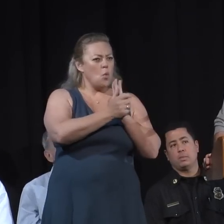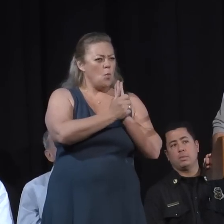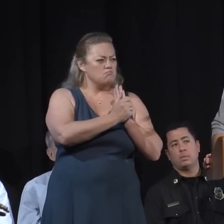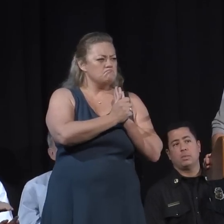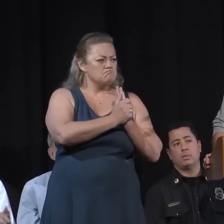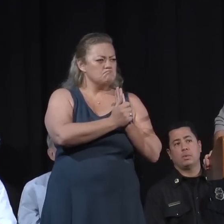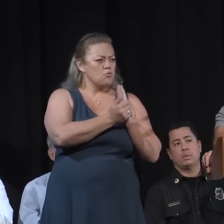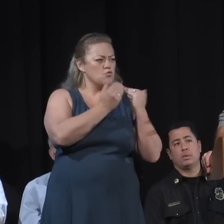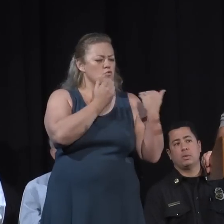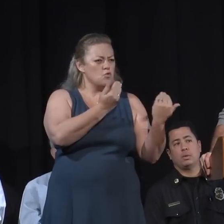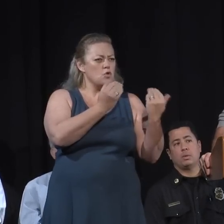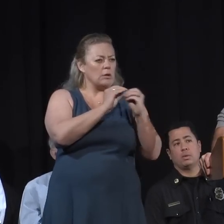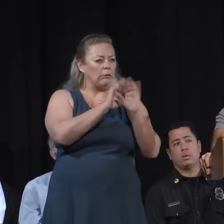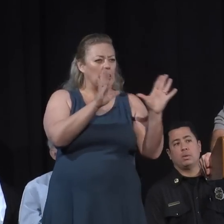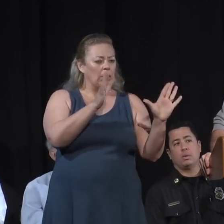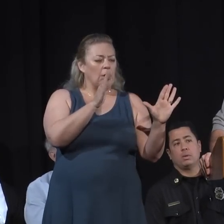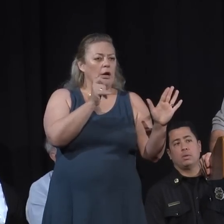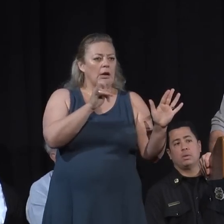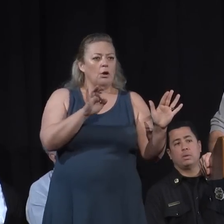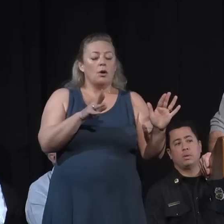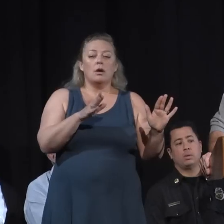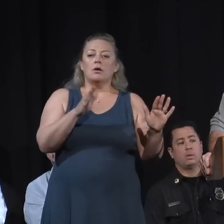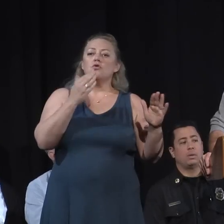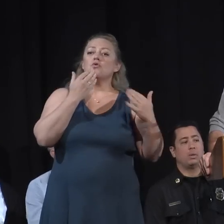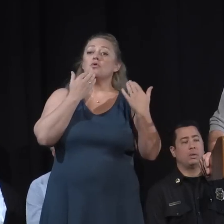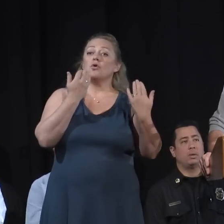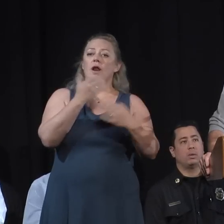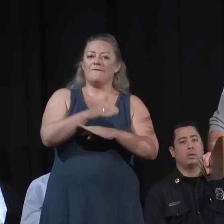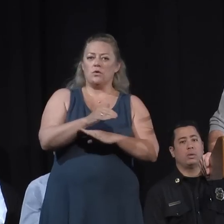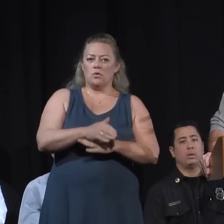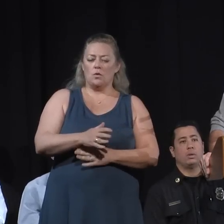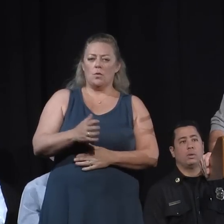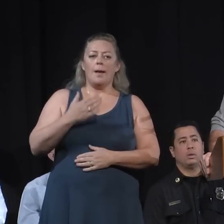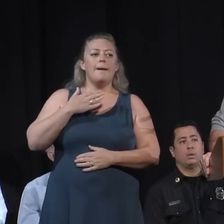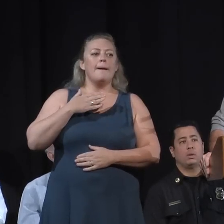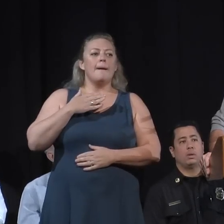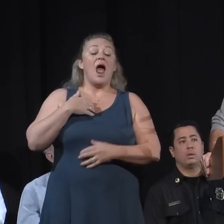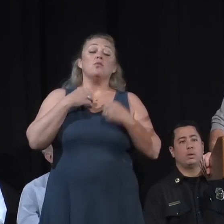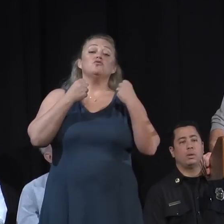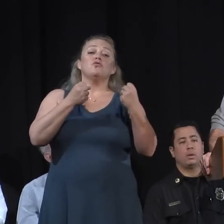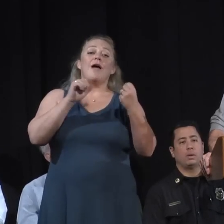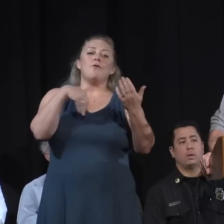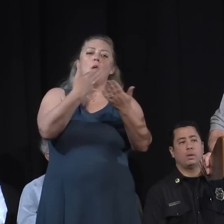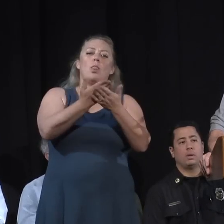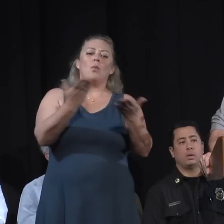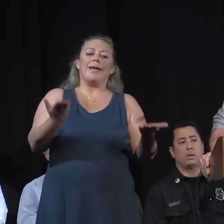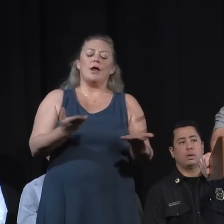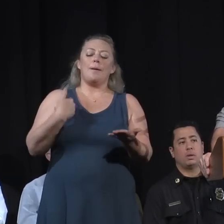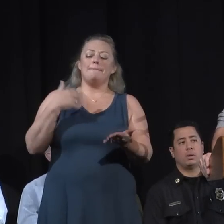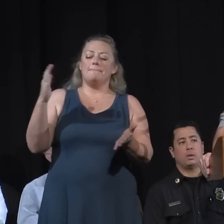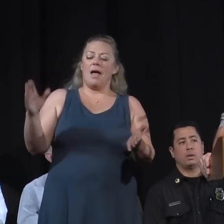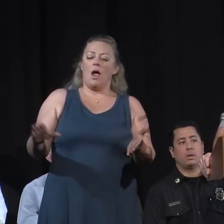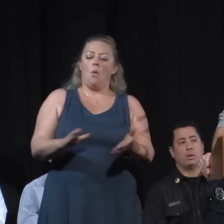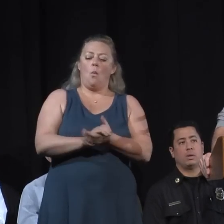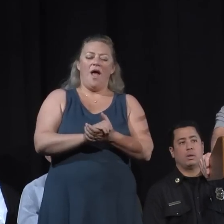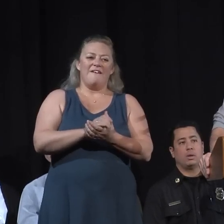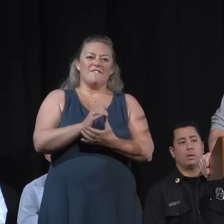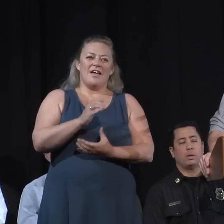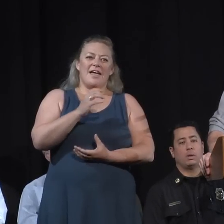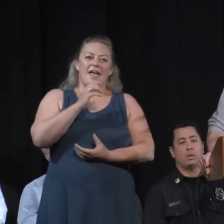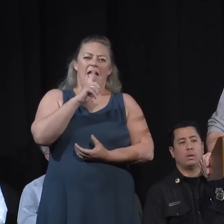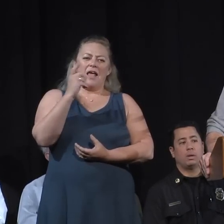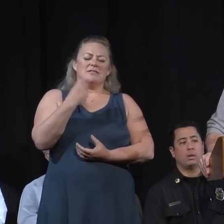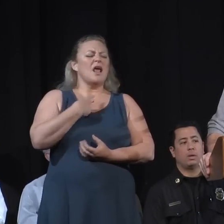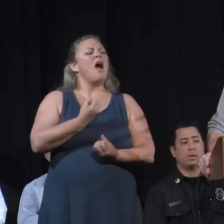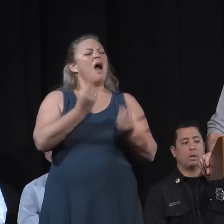As I was driving here, my wife asked me how many people would show up. In my vast wisdom of doing